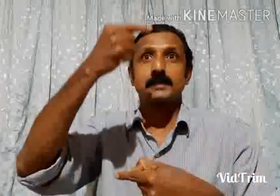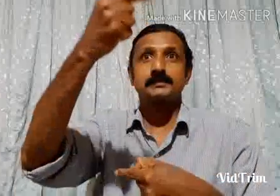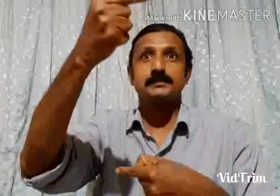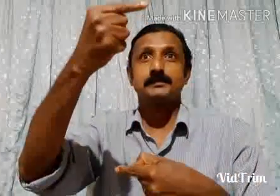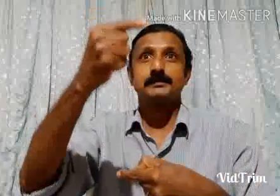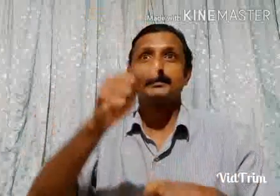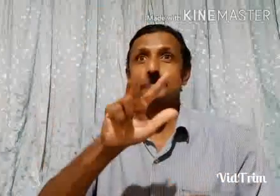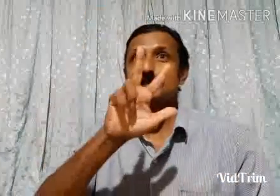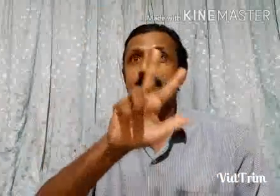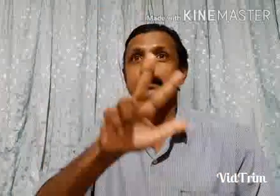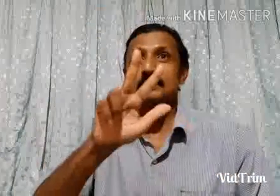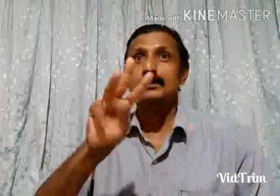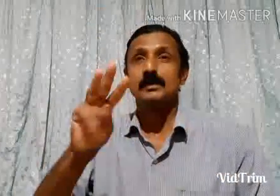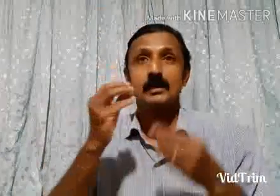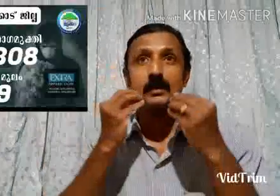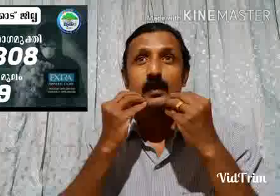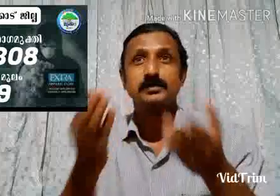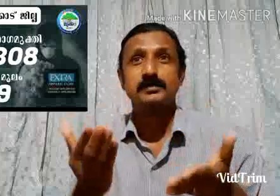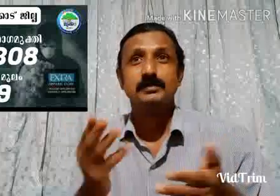I'm not a bitch. There for these